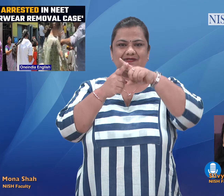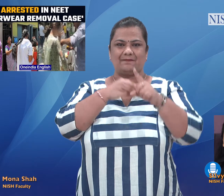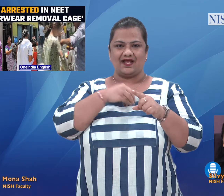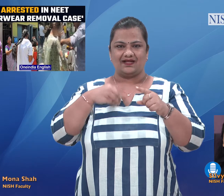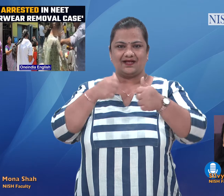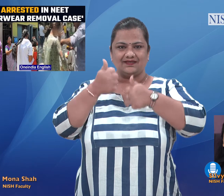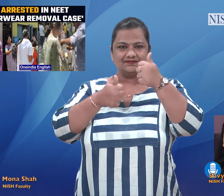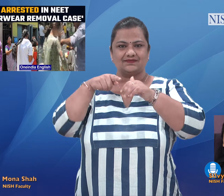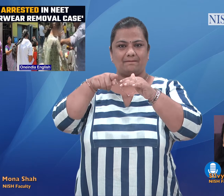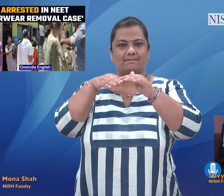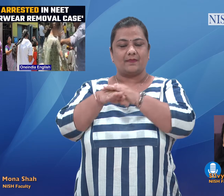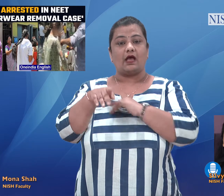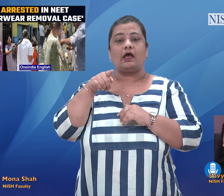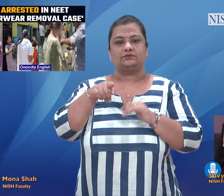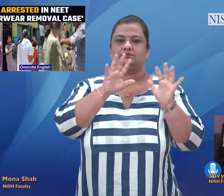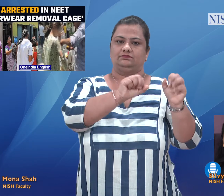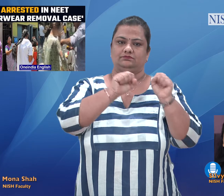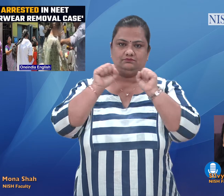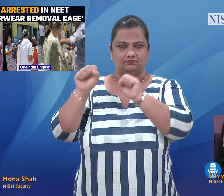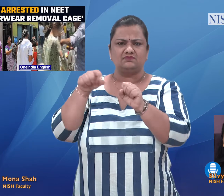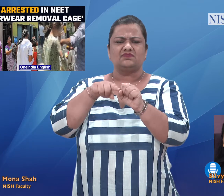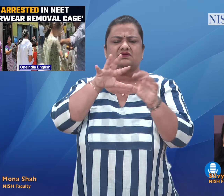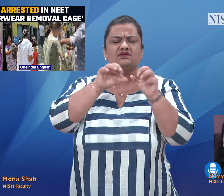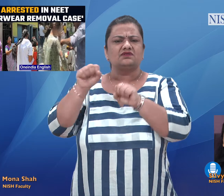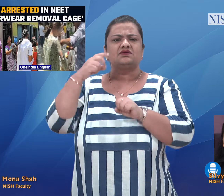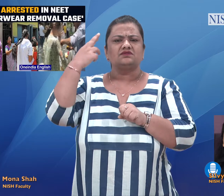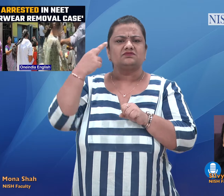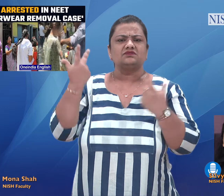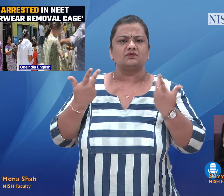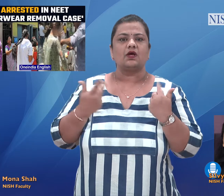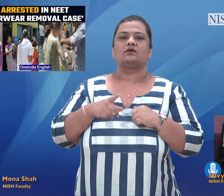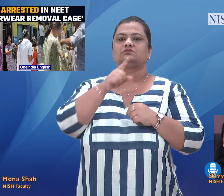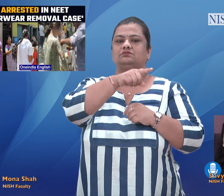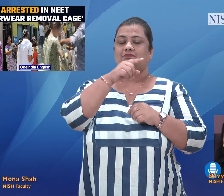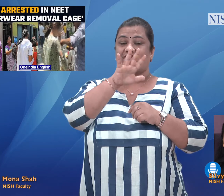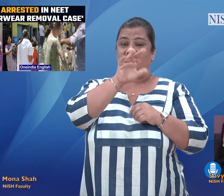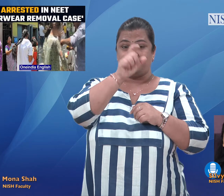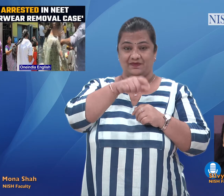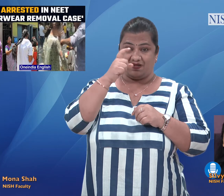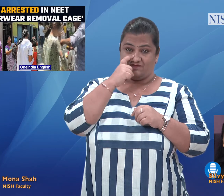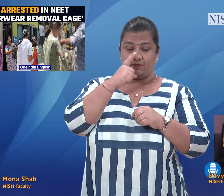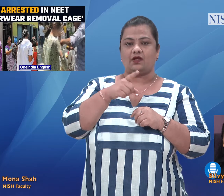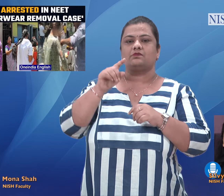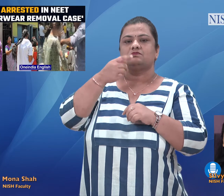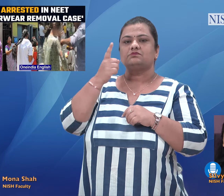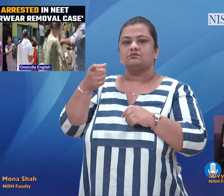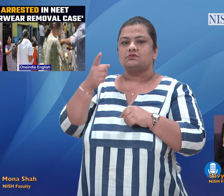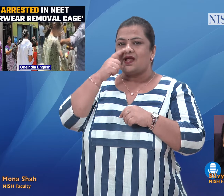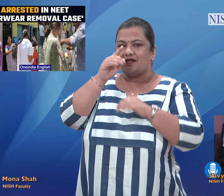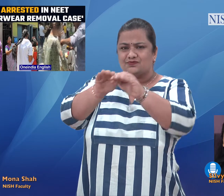NEET 2022 to remove their undergarments during frisking. While three of the arrested women worked for an